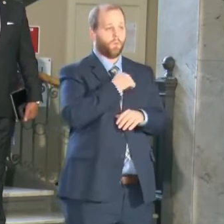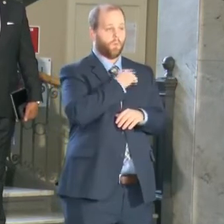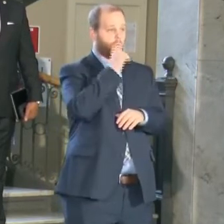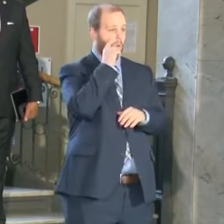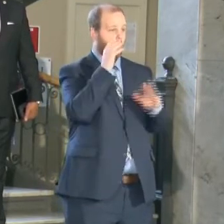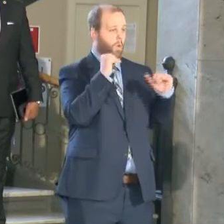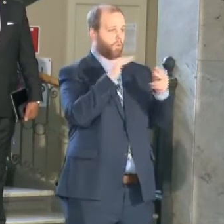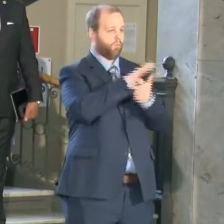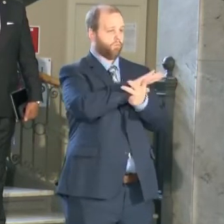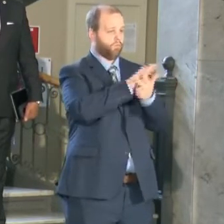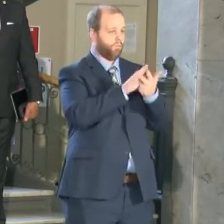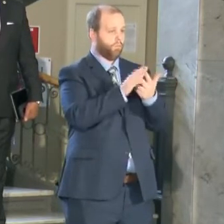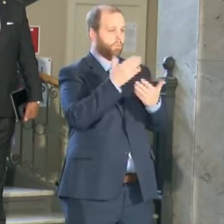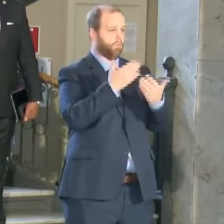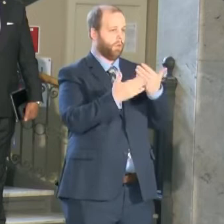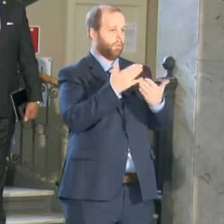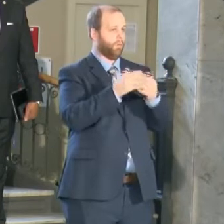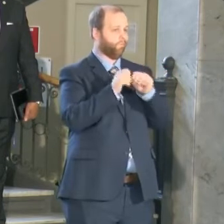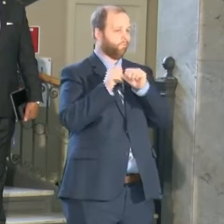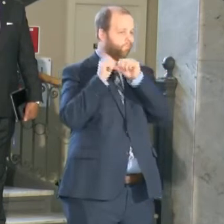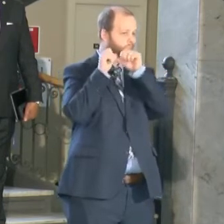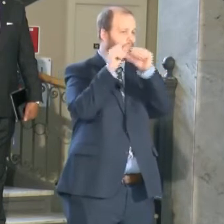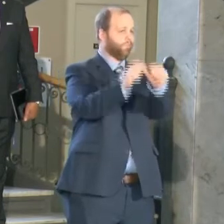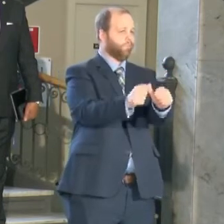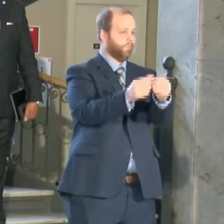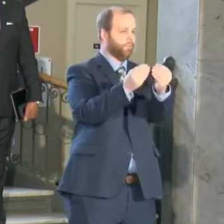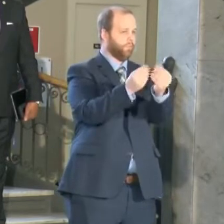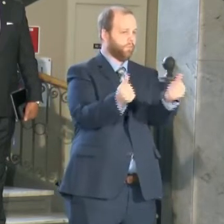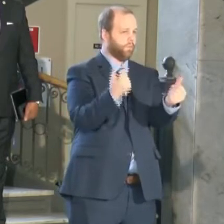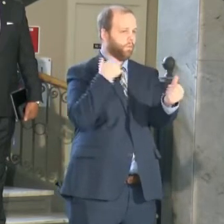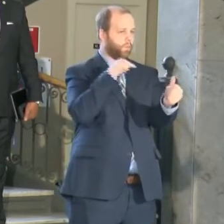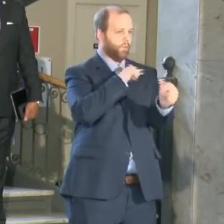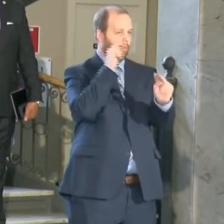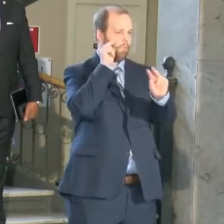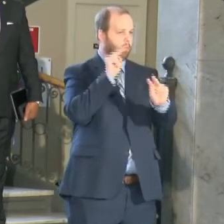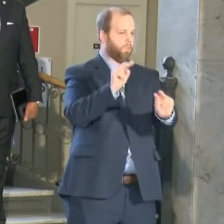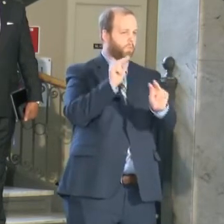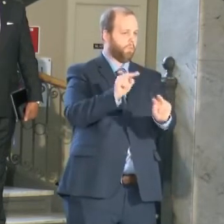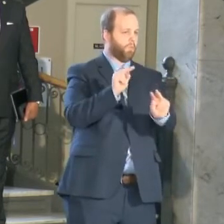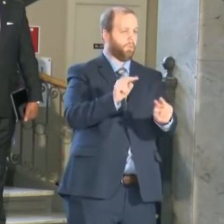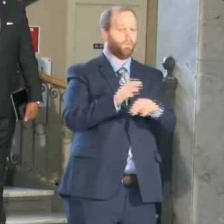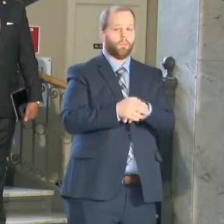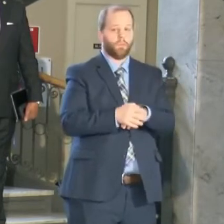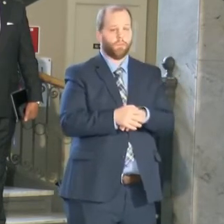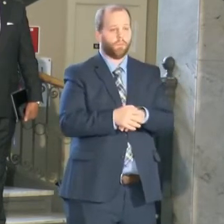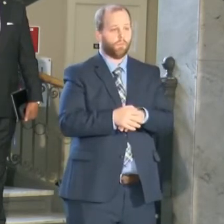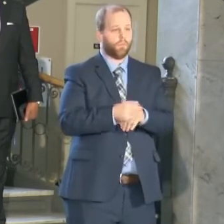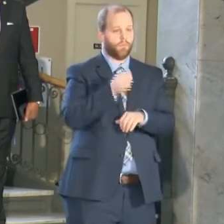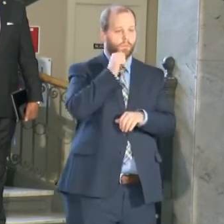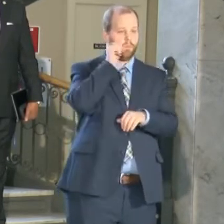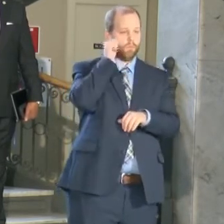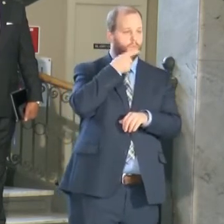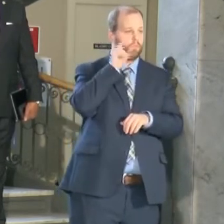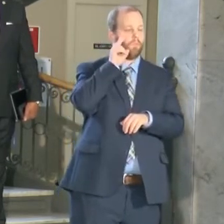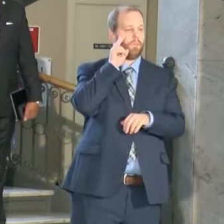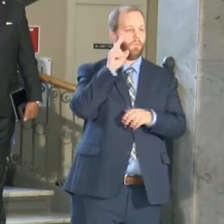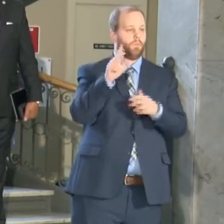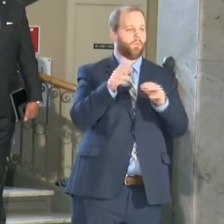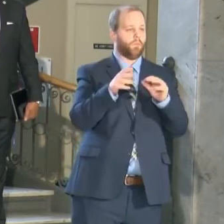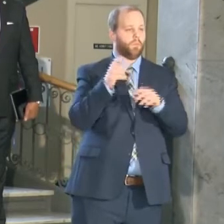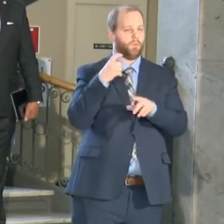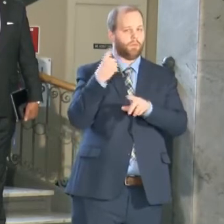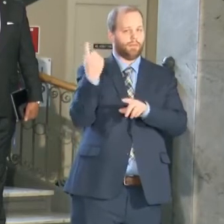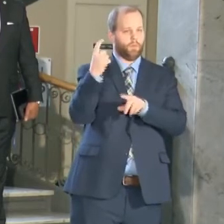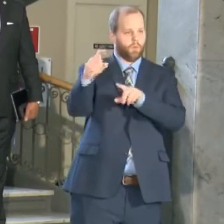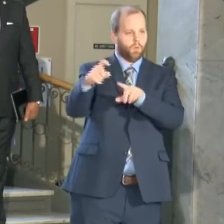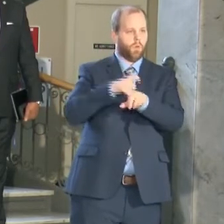solutions but we're continually monitoring those. We had calls from neighbors the other day talking about the community market which is right now